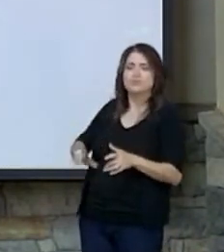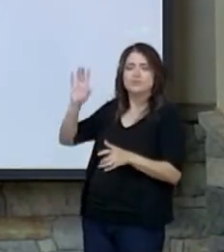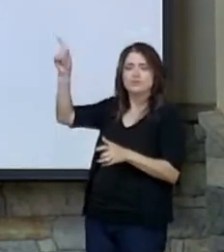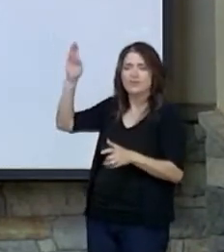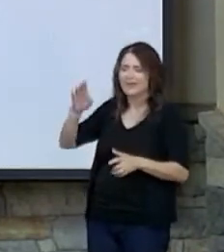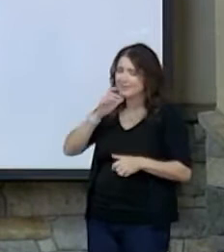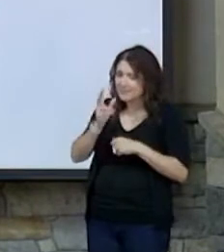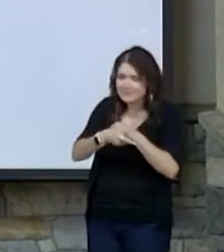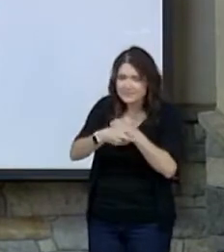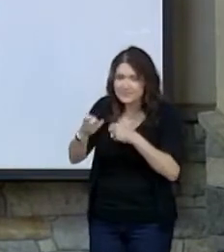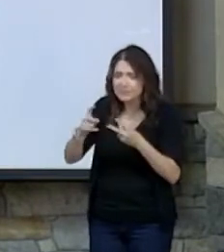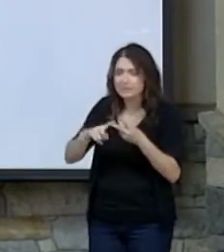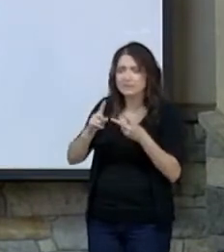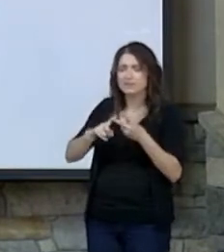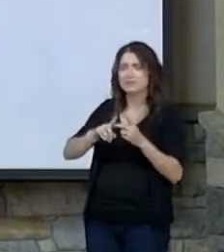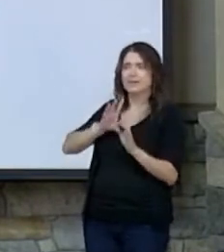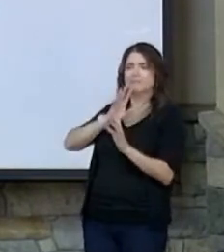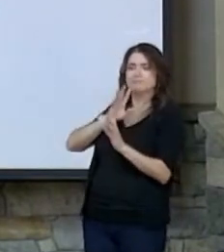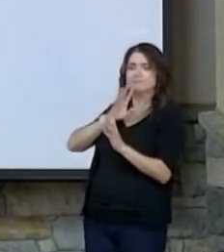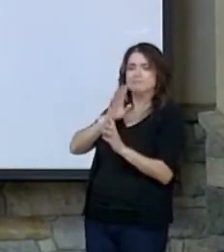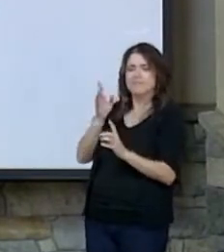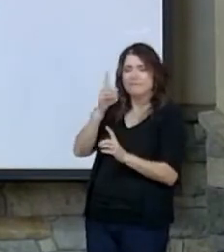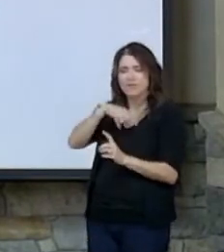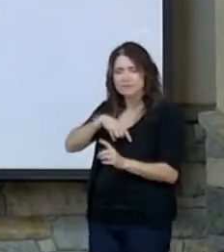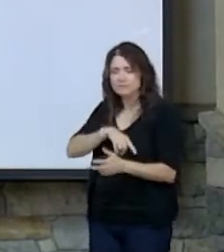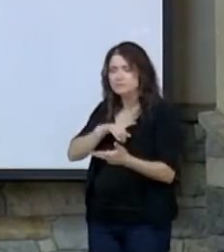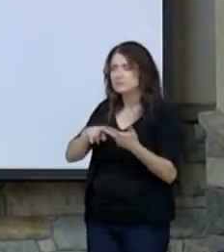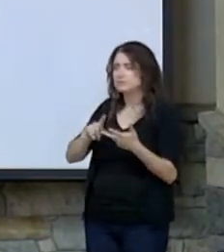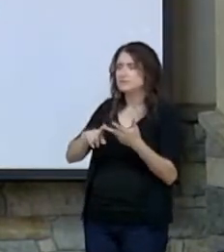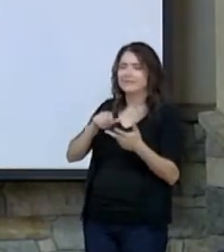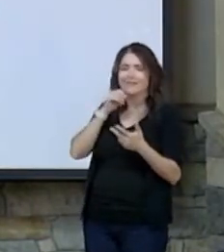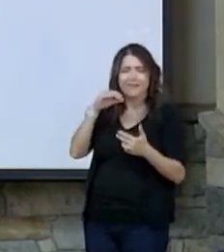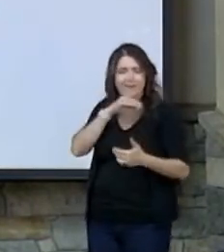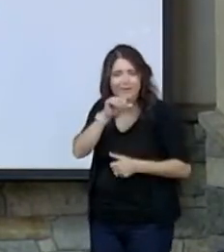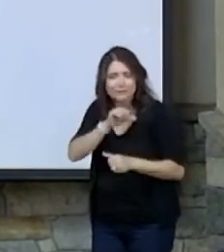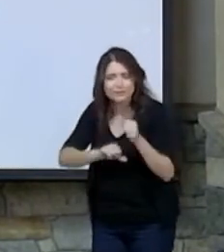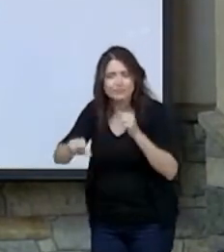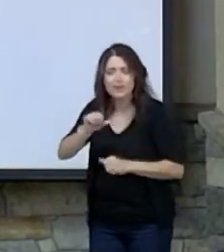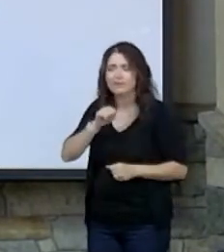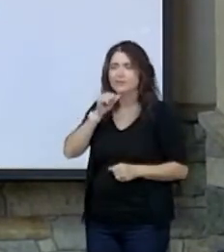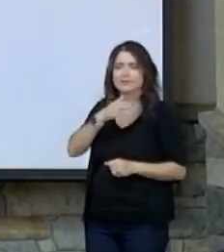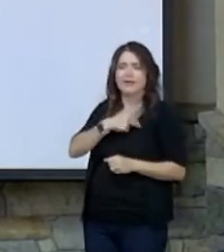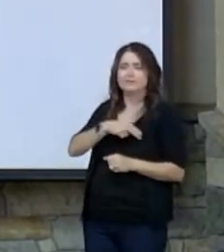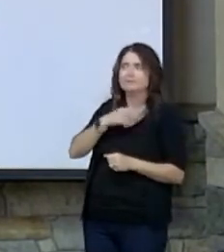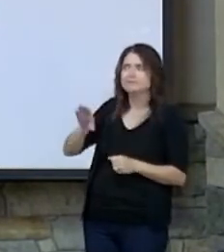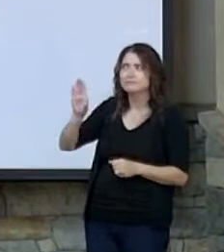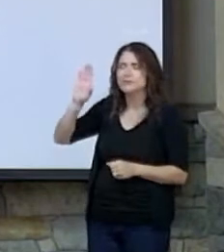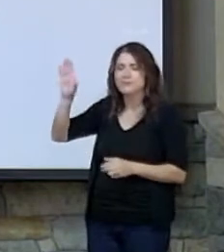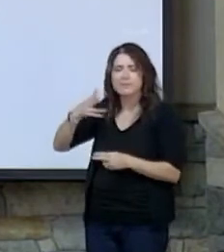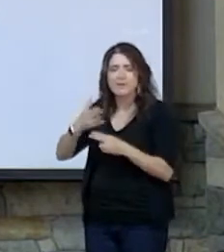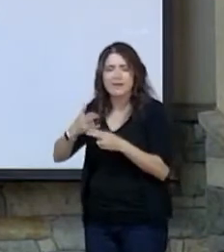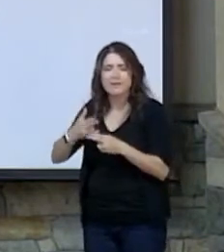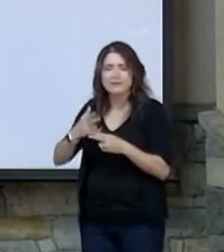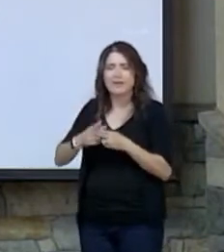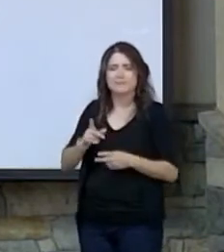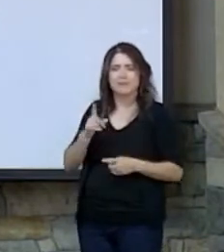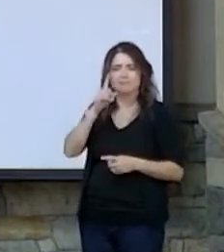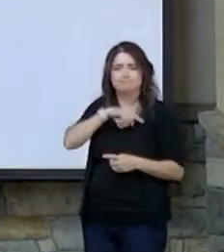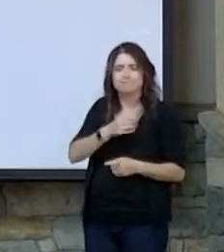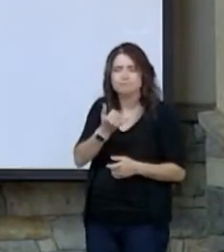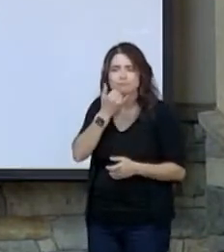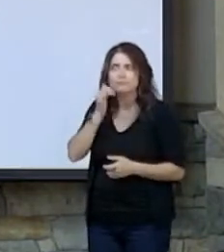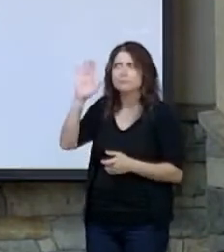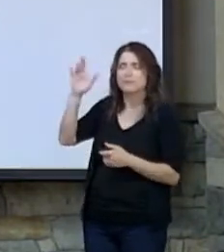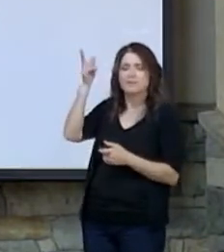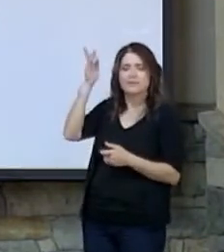shall not lie to one another. You shall not swear by my name falsely and so profane the name of your God. I am the Lord.